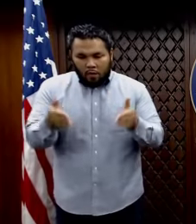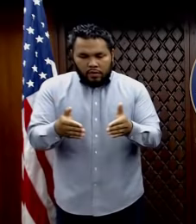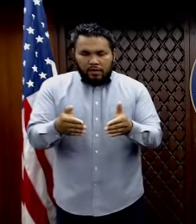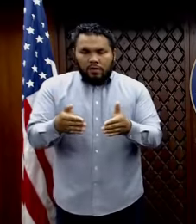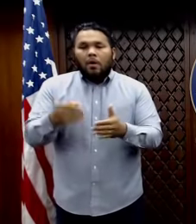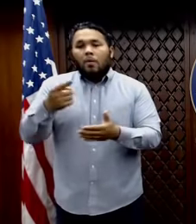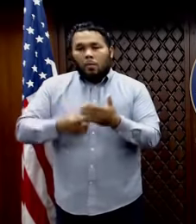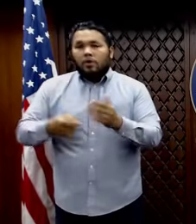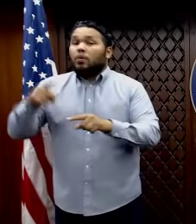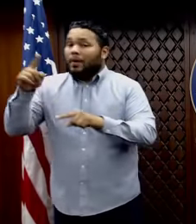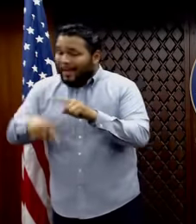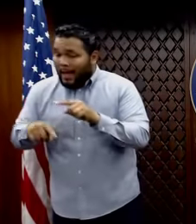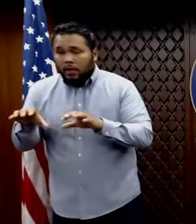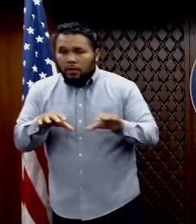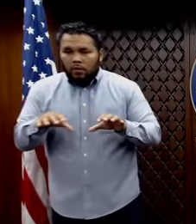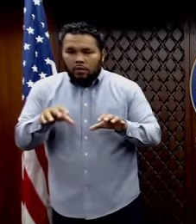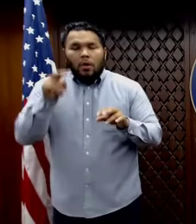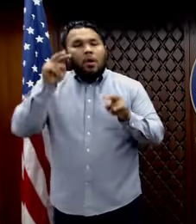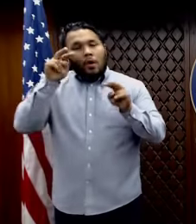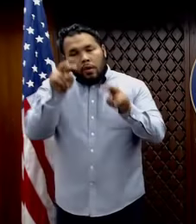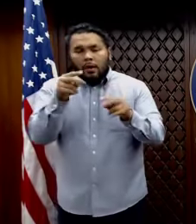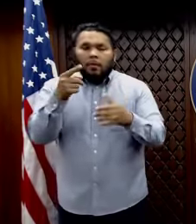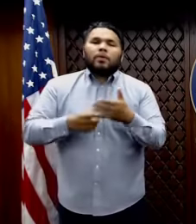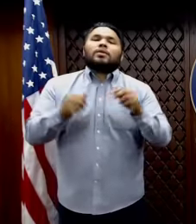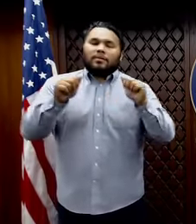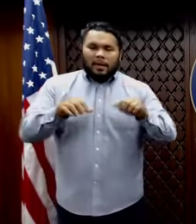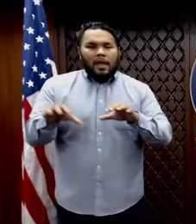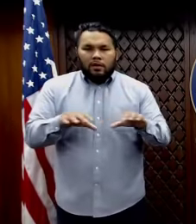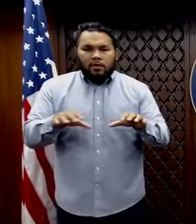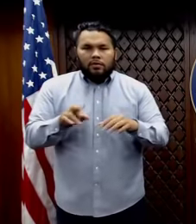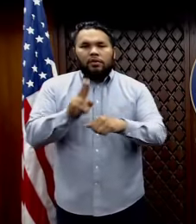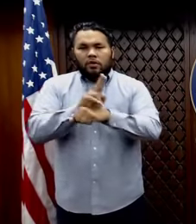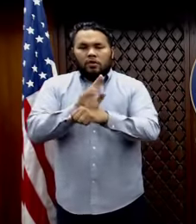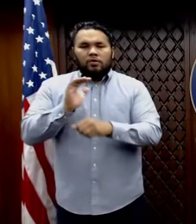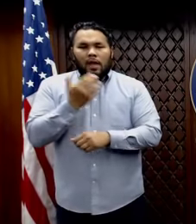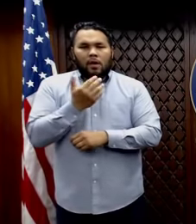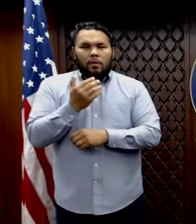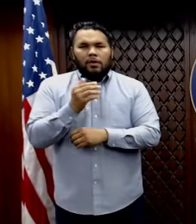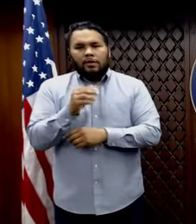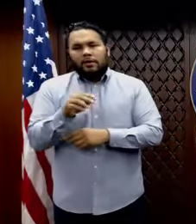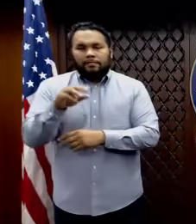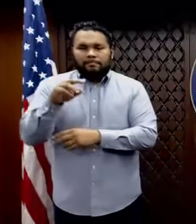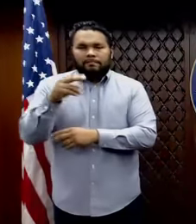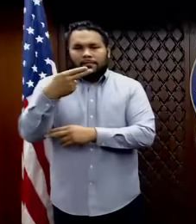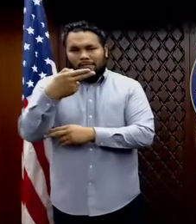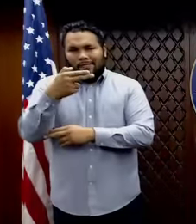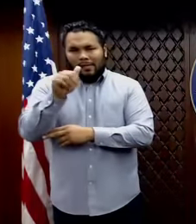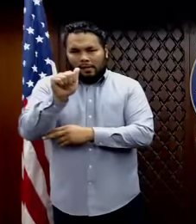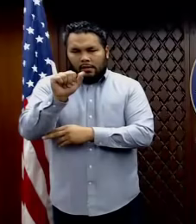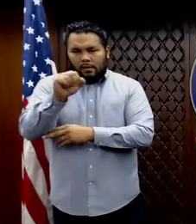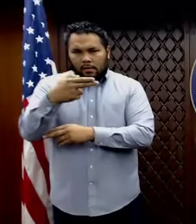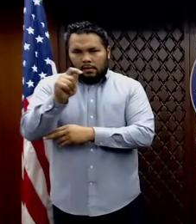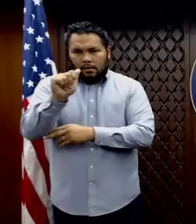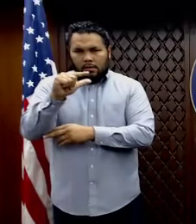can't do, look at what you can do. Use our hashtag cancelCOVIDG-U